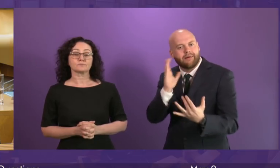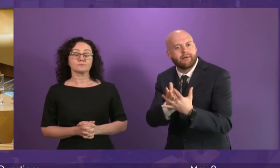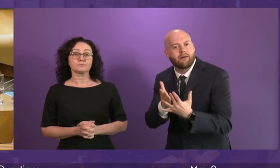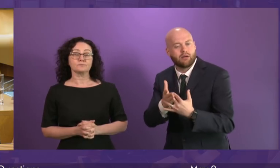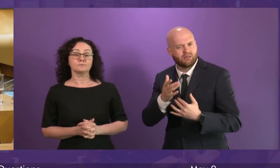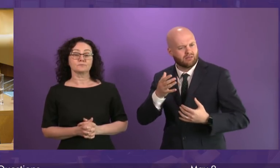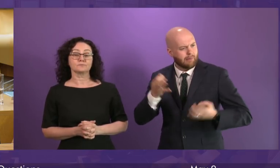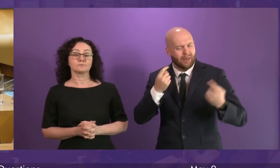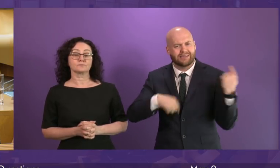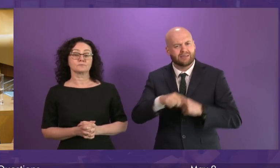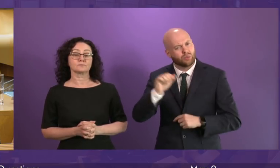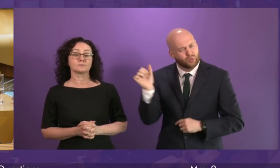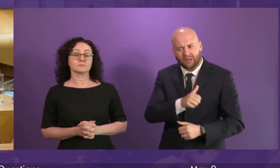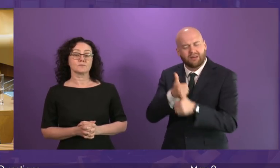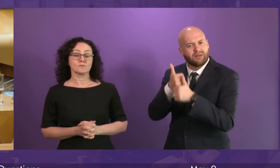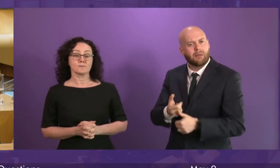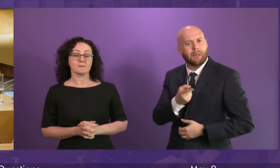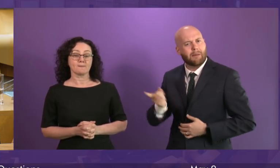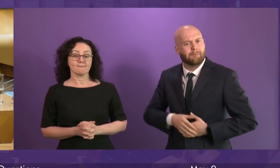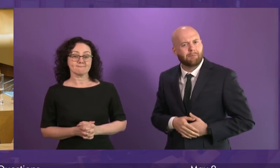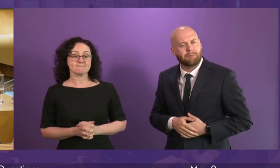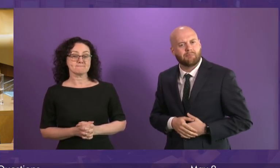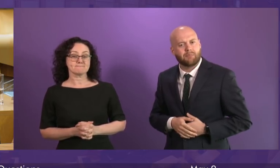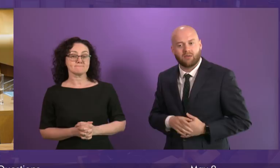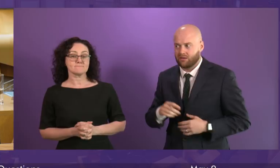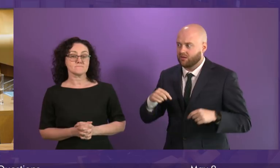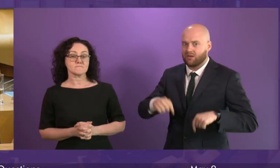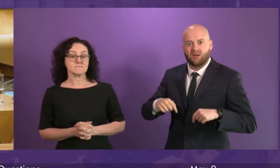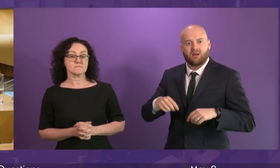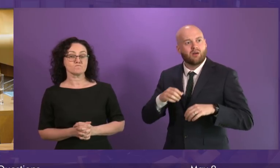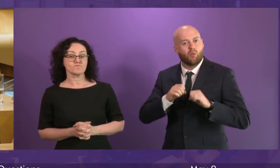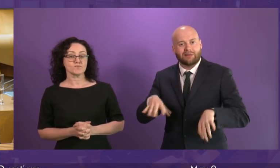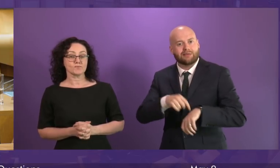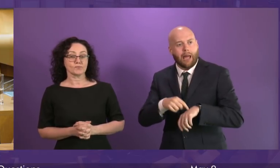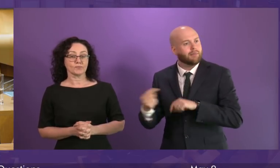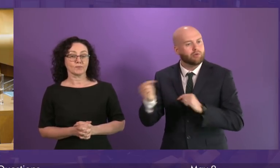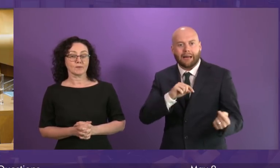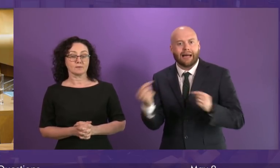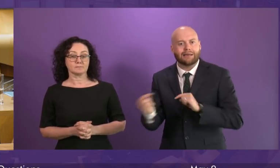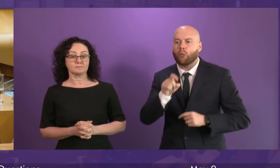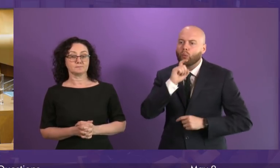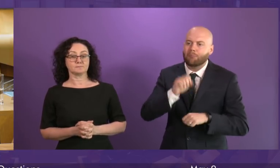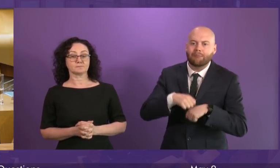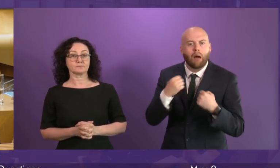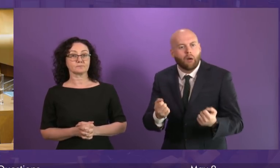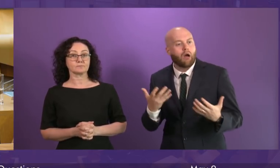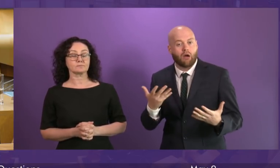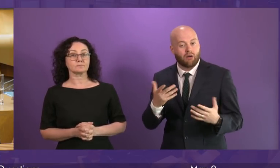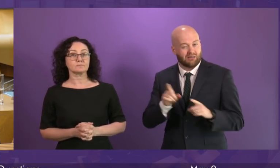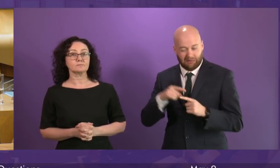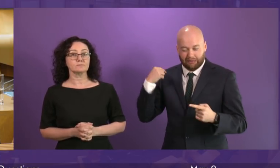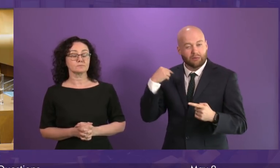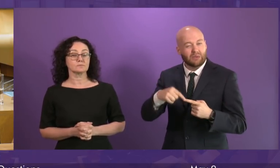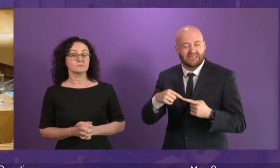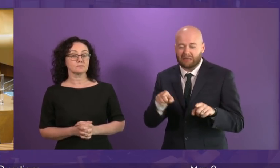our delivery for them. For all the time debating the powers of this place, and we've seen the government put another one on hold this week, education and